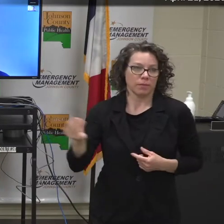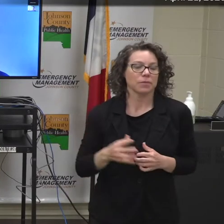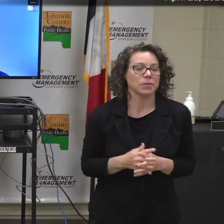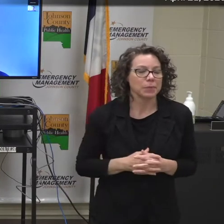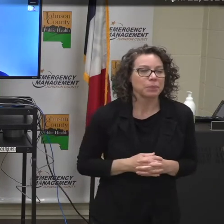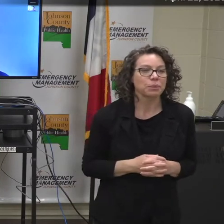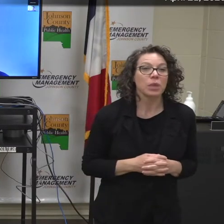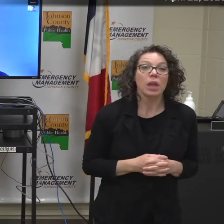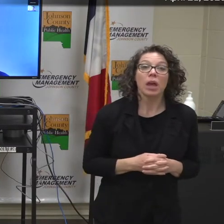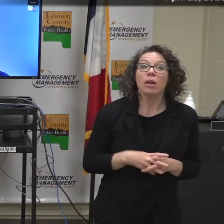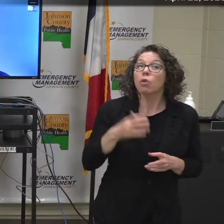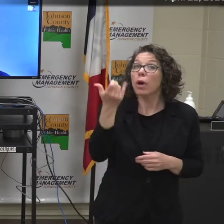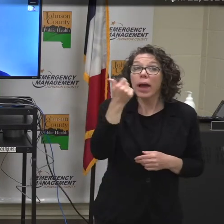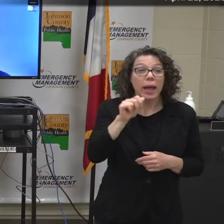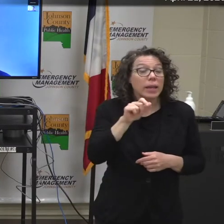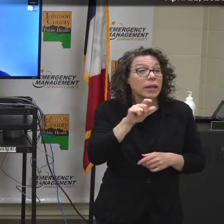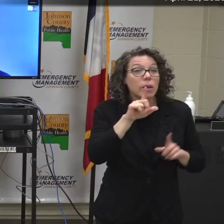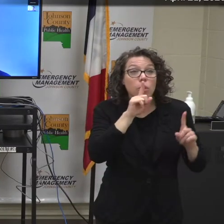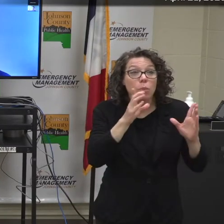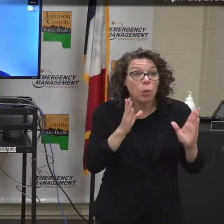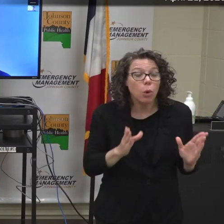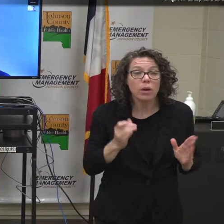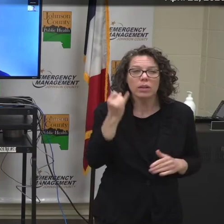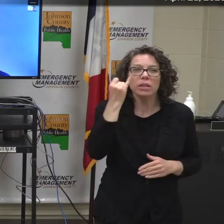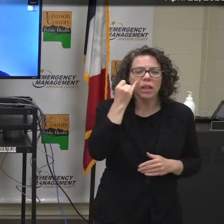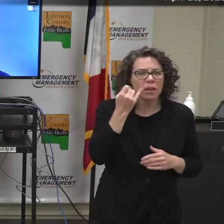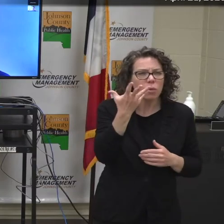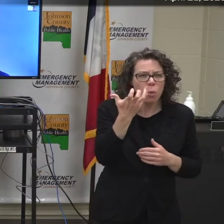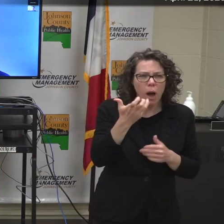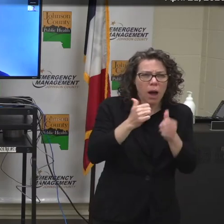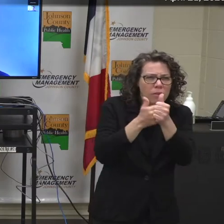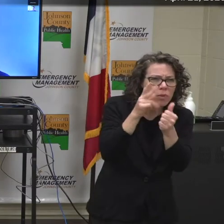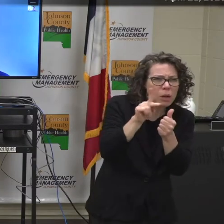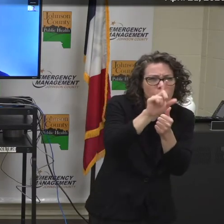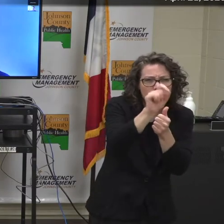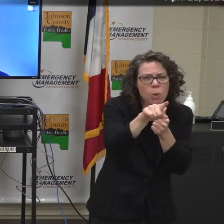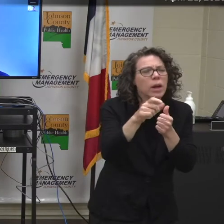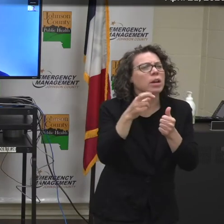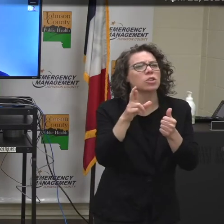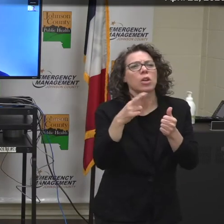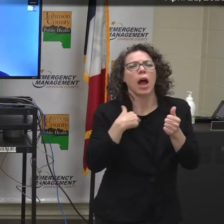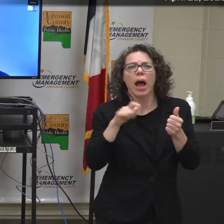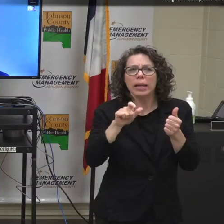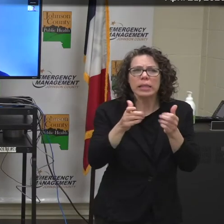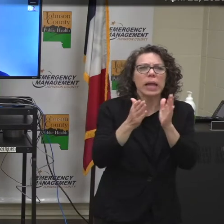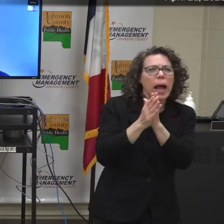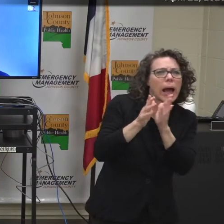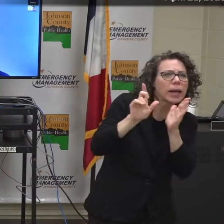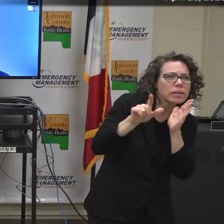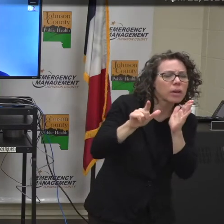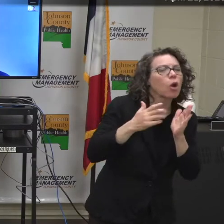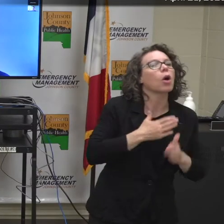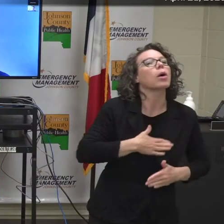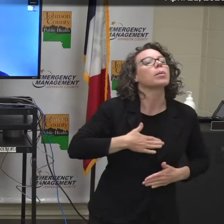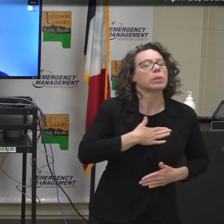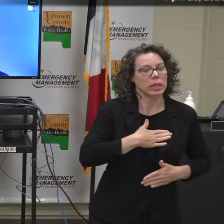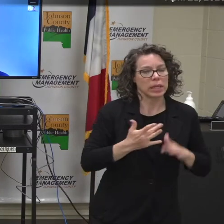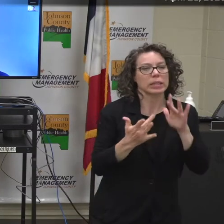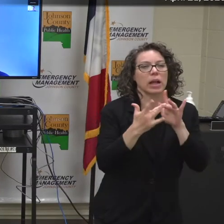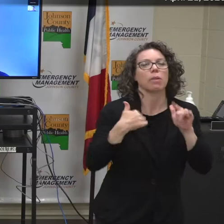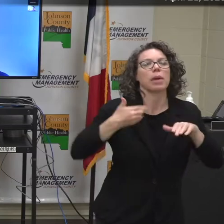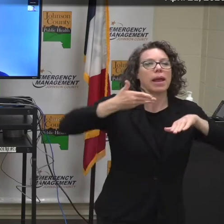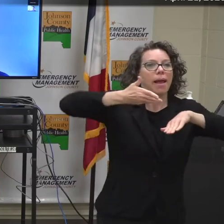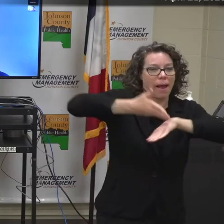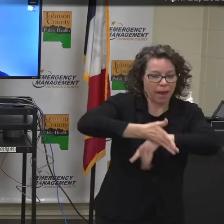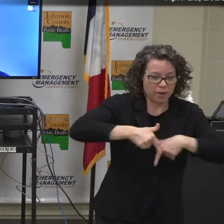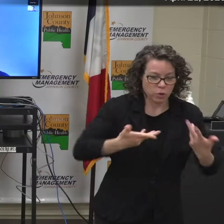And for reporters, if you do have any follow-up questions with an individual that we didn't get to or you didn't get to us, please touch base with me after